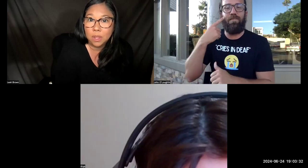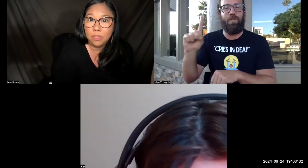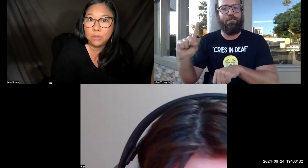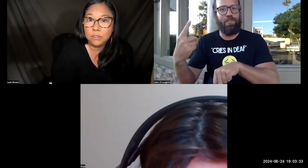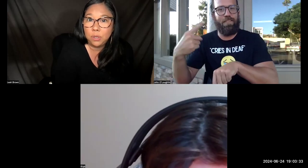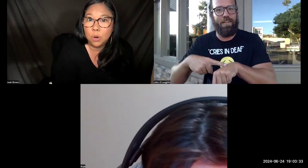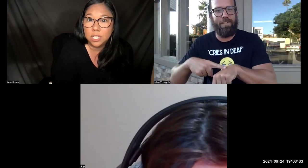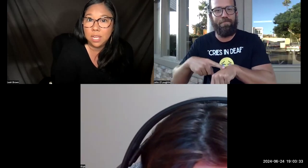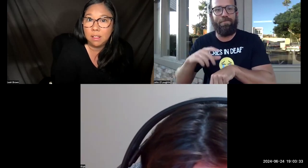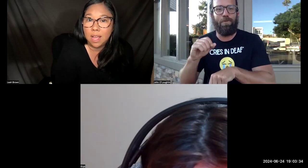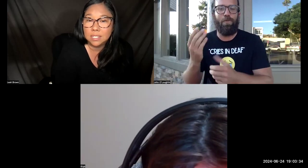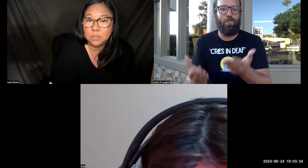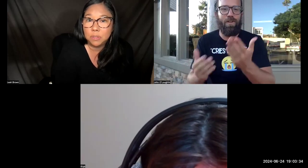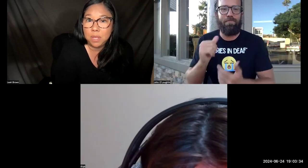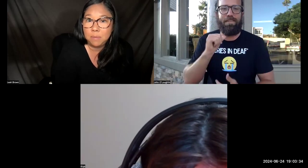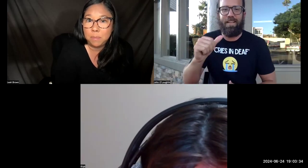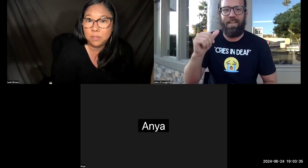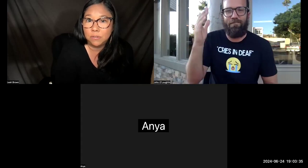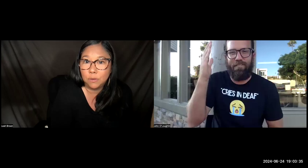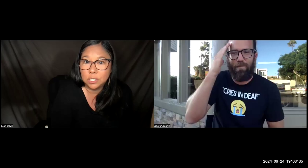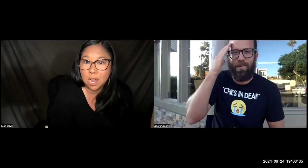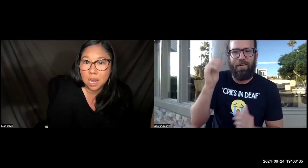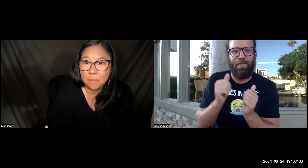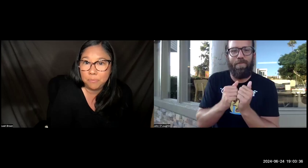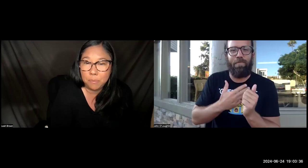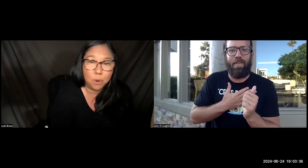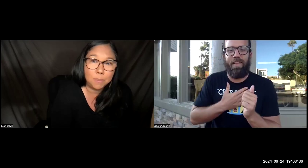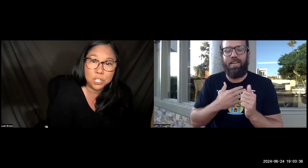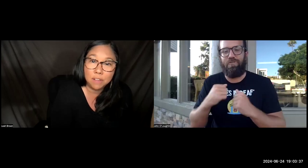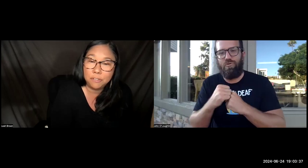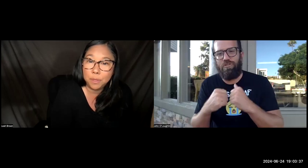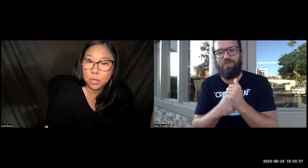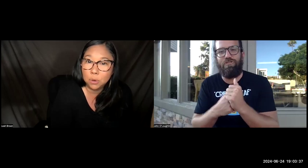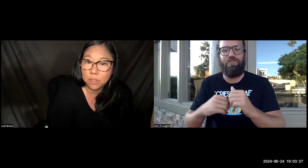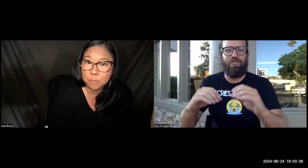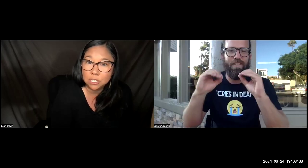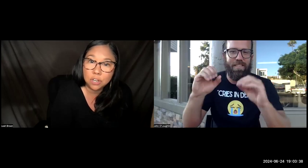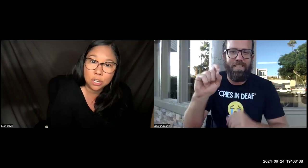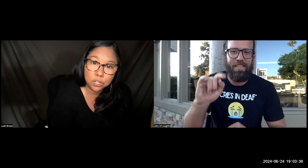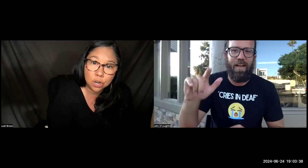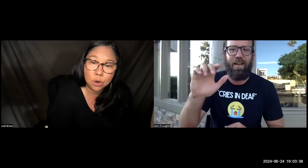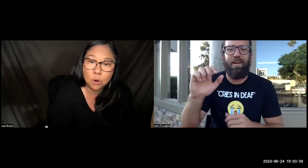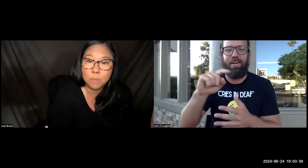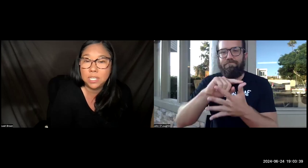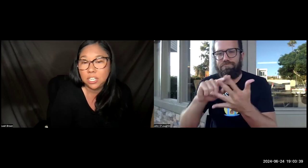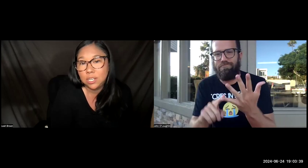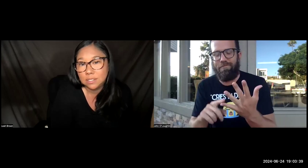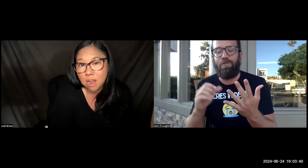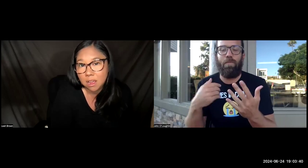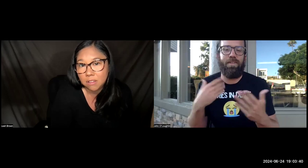Those of you who are taking classes with me, maybe it's your first time and perhaps you're not familiar with my structure or my teaching style,